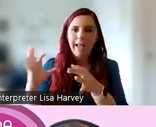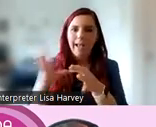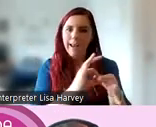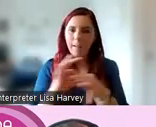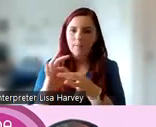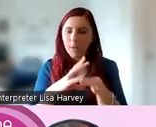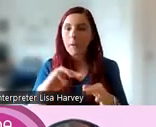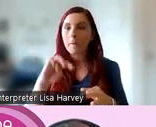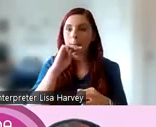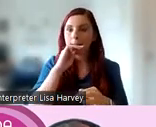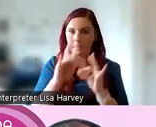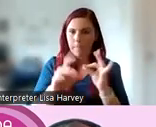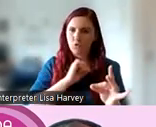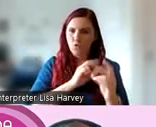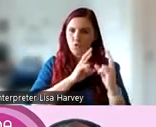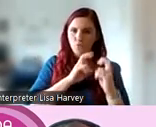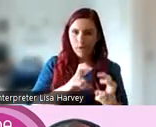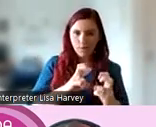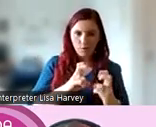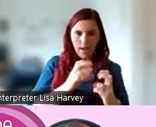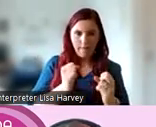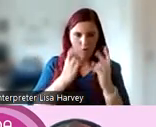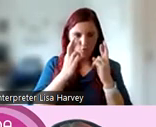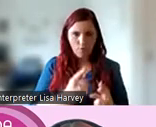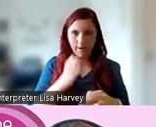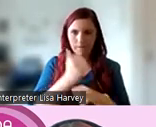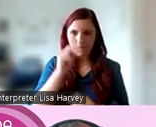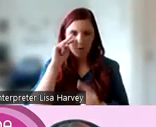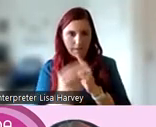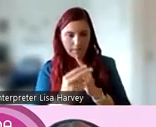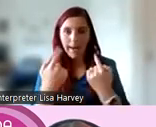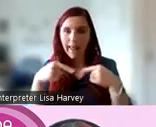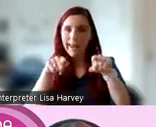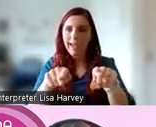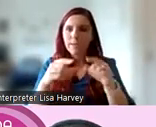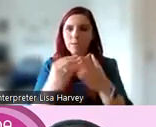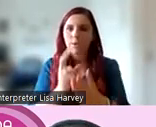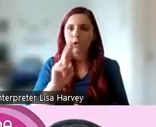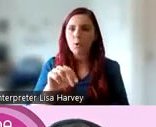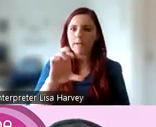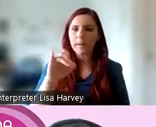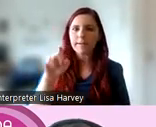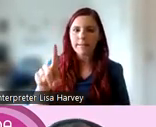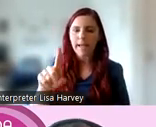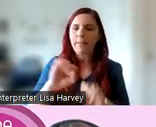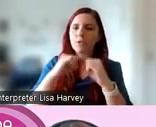helps to ensure that research takes a right-based perspective and is aligned with the UNCRPD and the social model of disability.